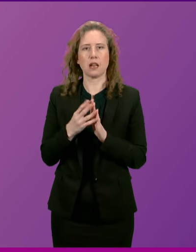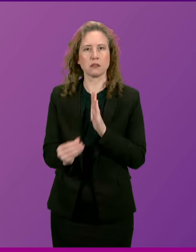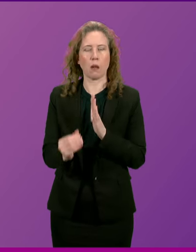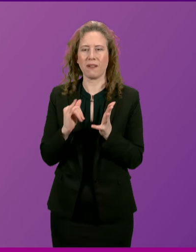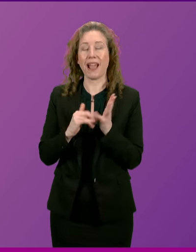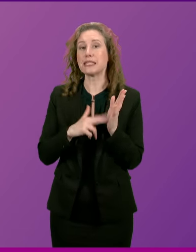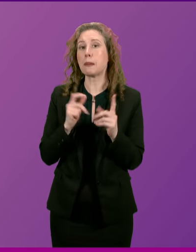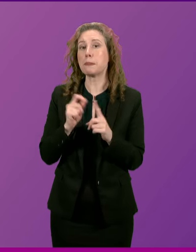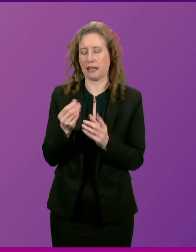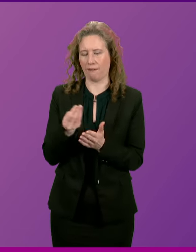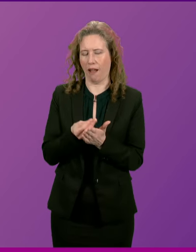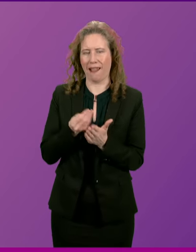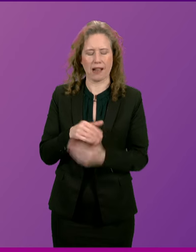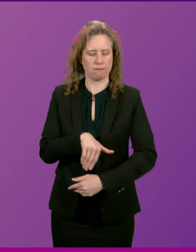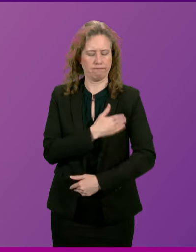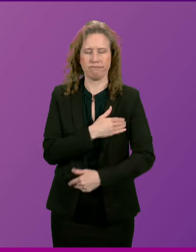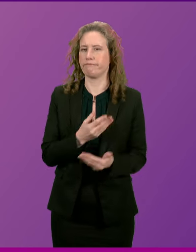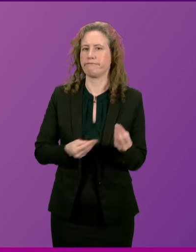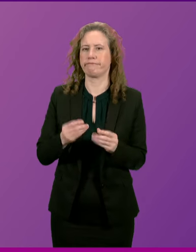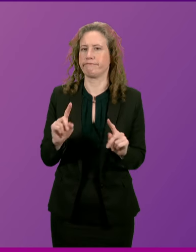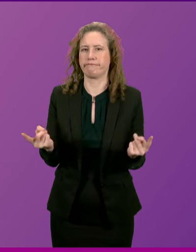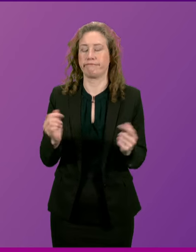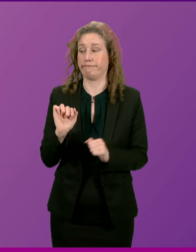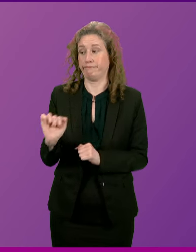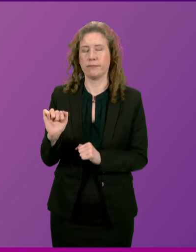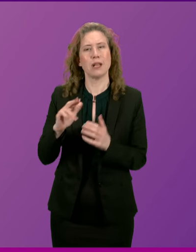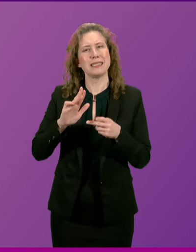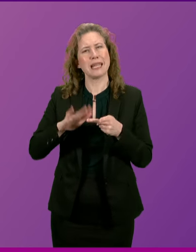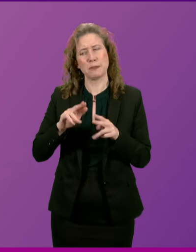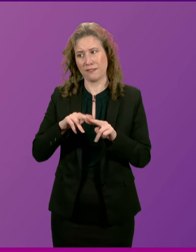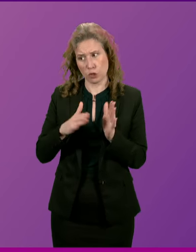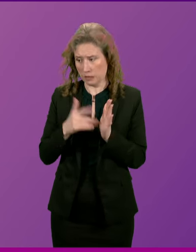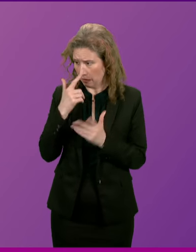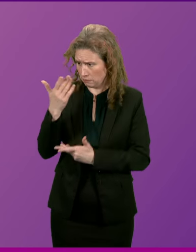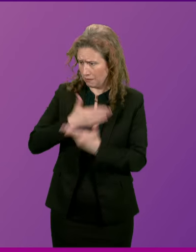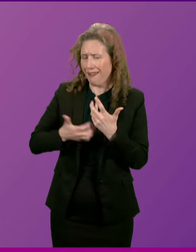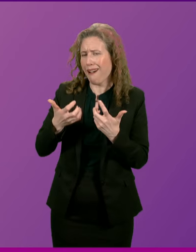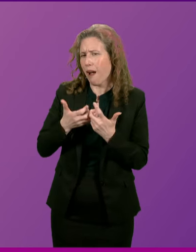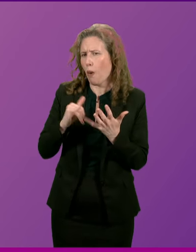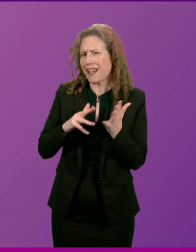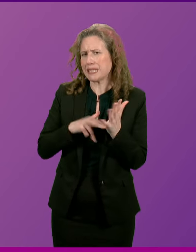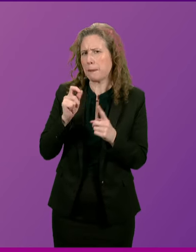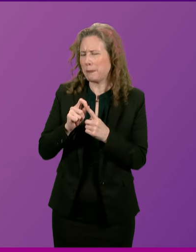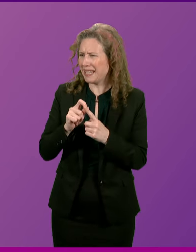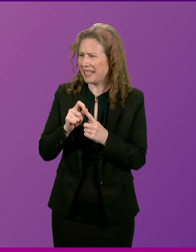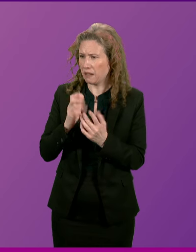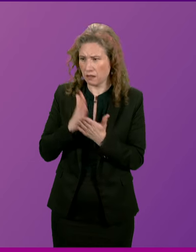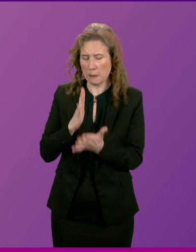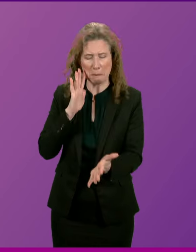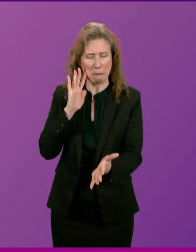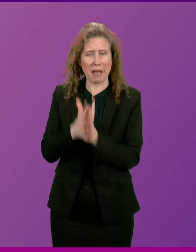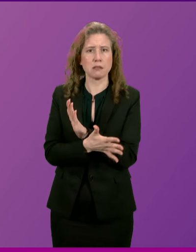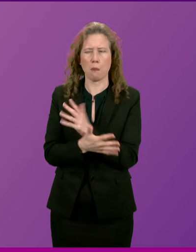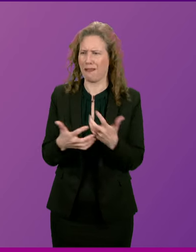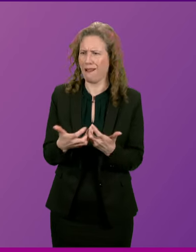SNP financial incompetence. So can the Deputy First Minister tell me how the SNP has made such a mess of